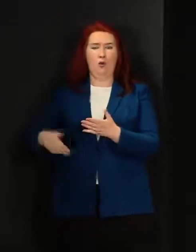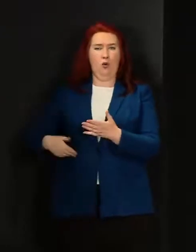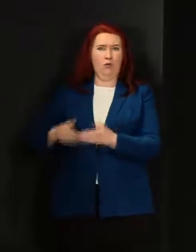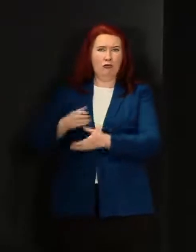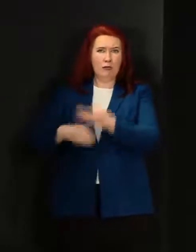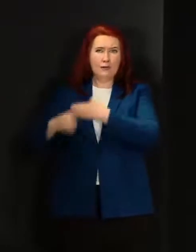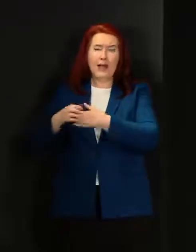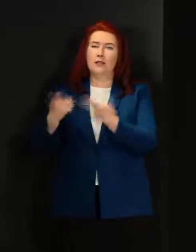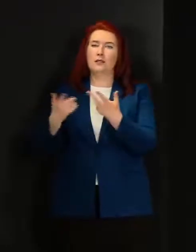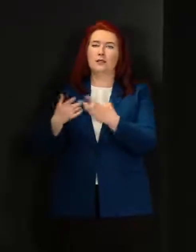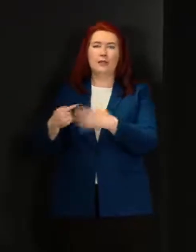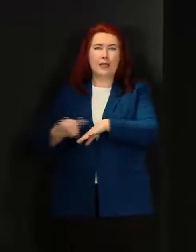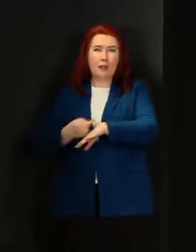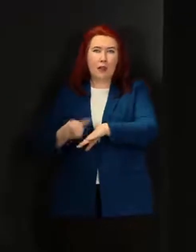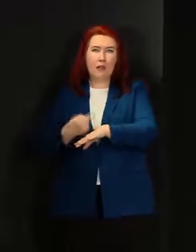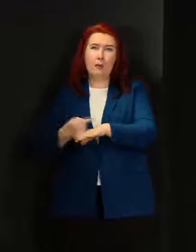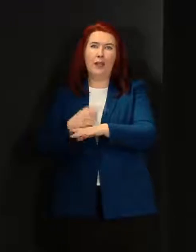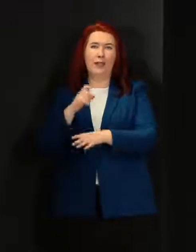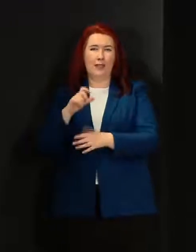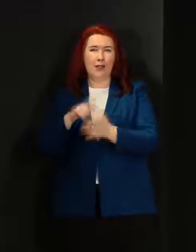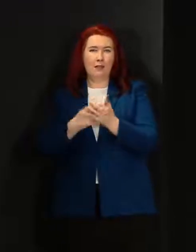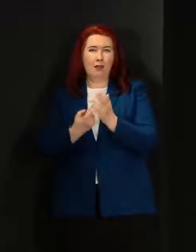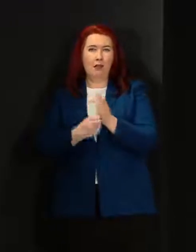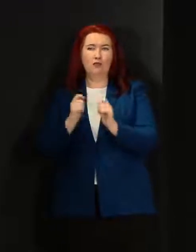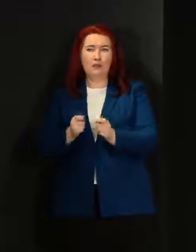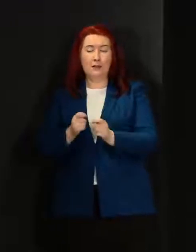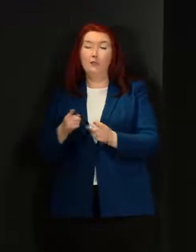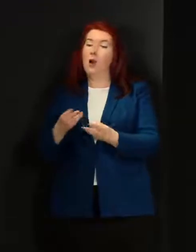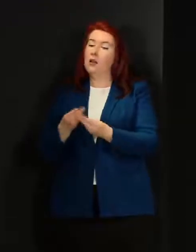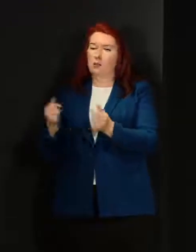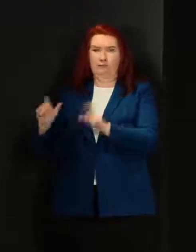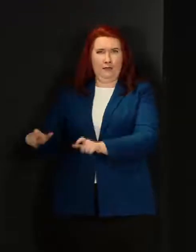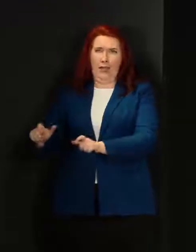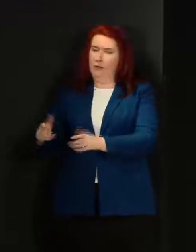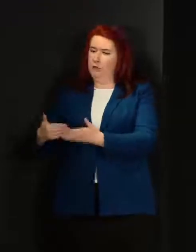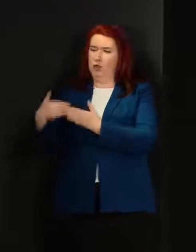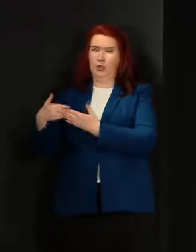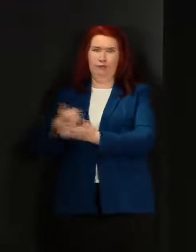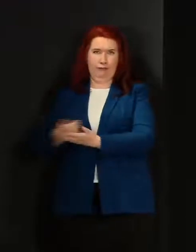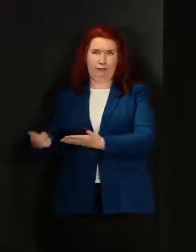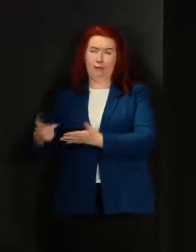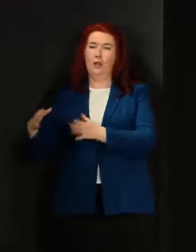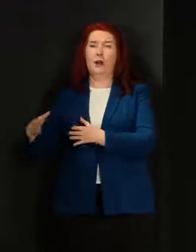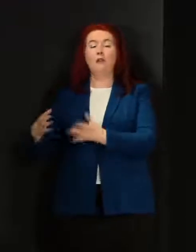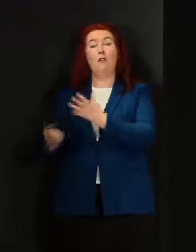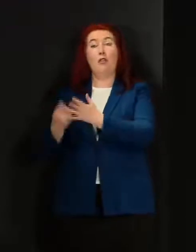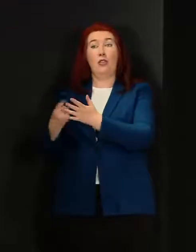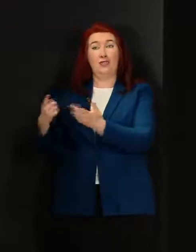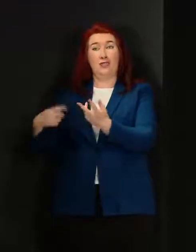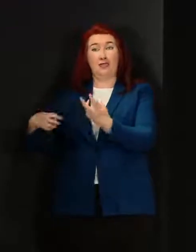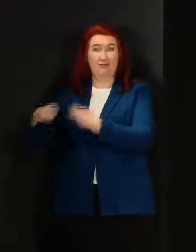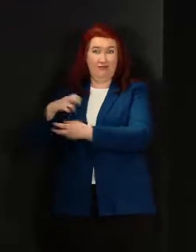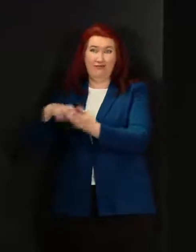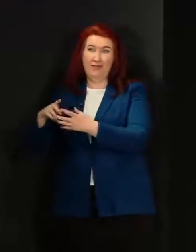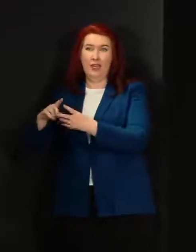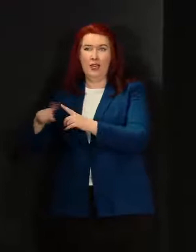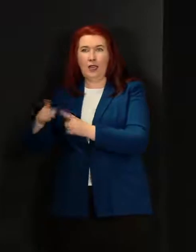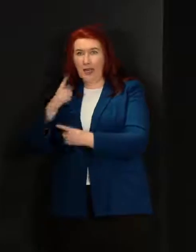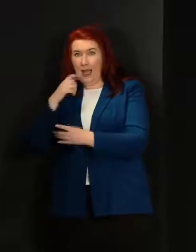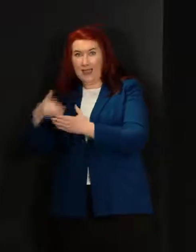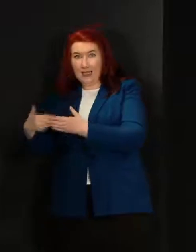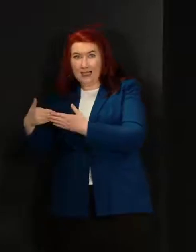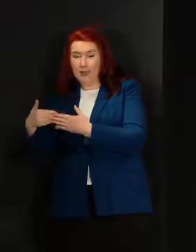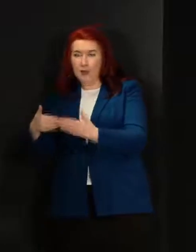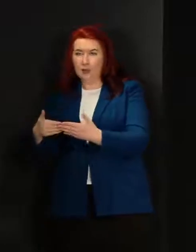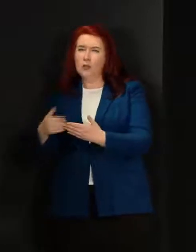chemotherapy but others have moved in and out as we've learned more about their disease and this disease so we will adjust that but we will hopefully